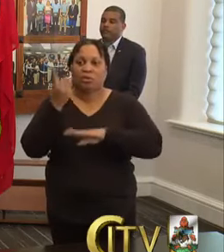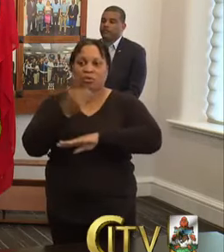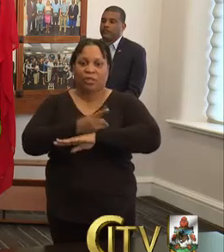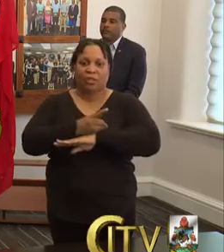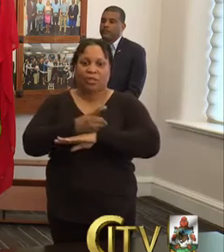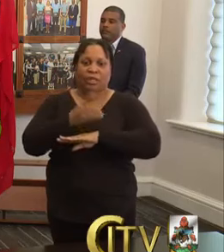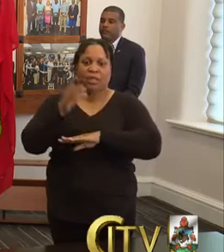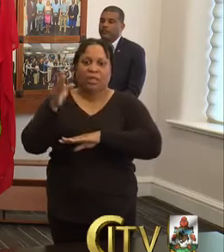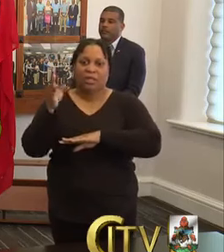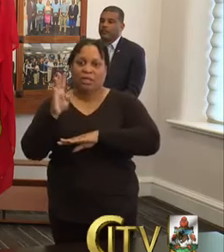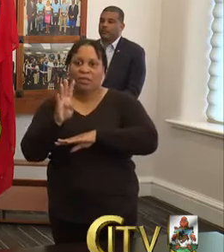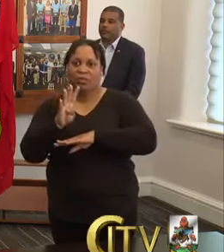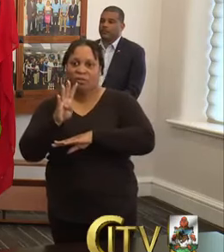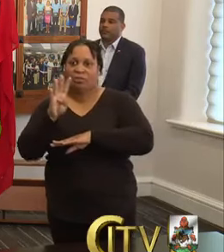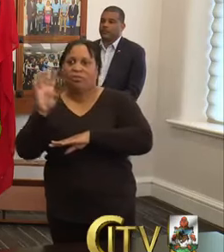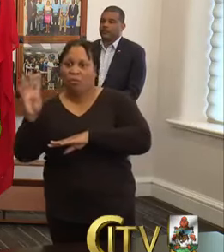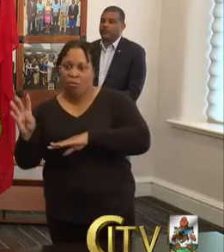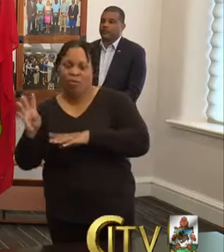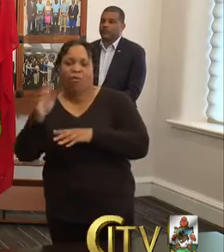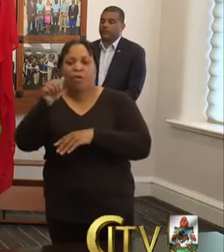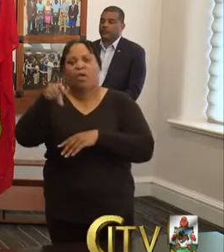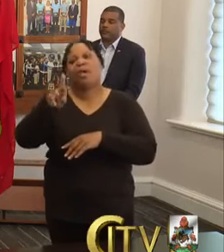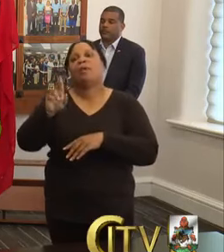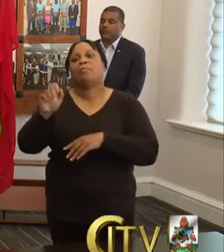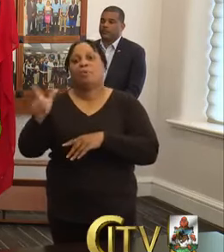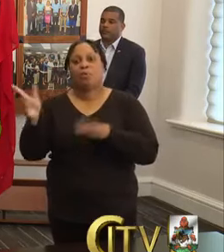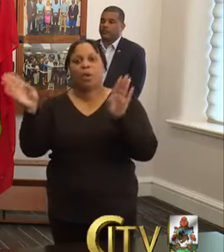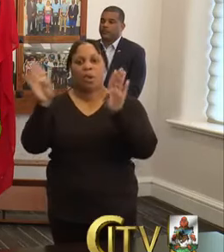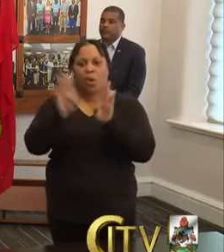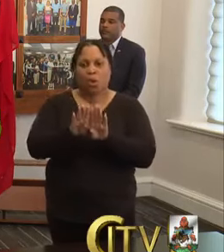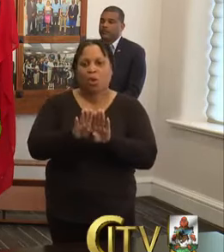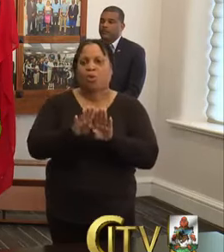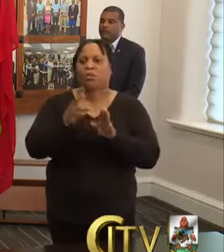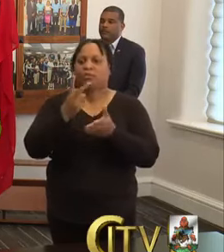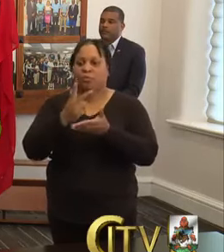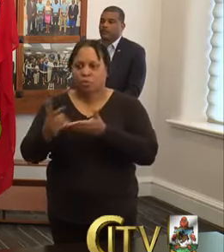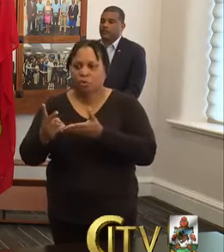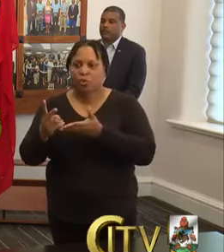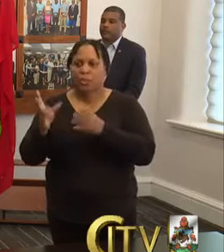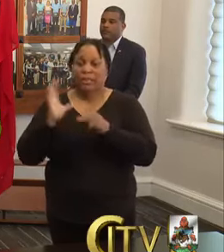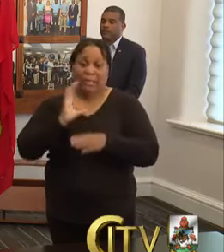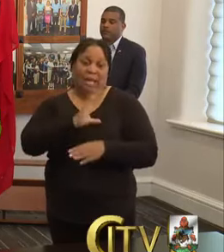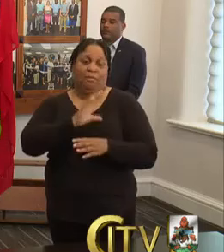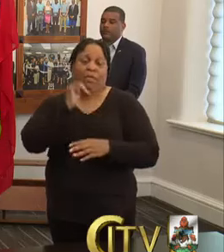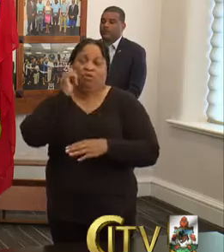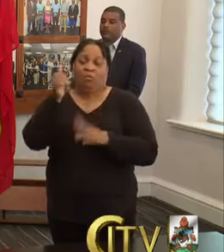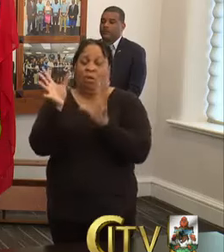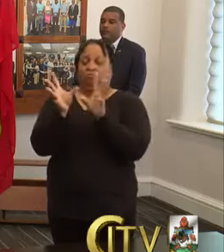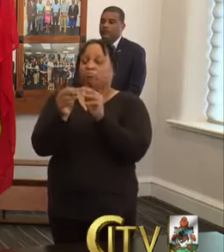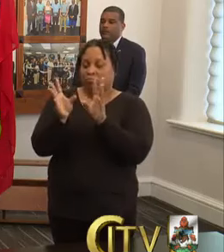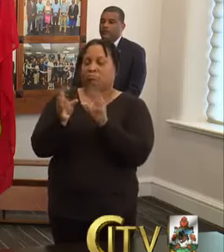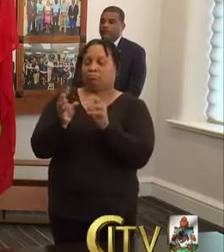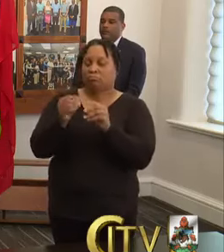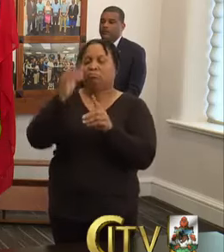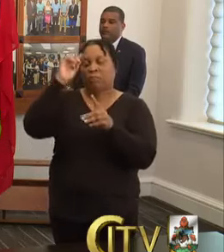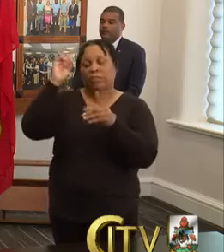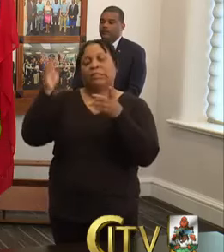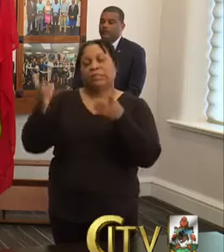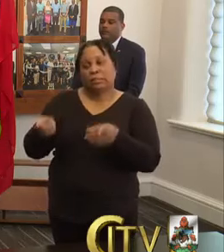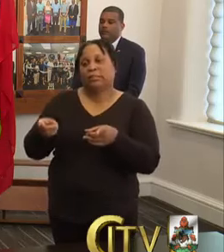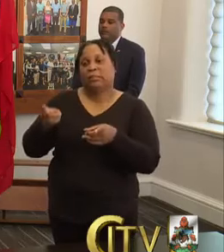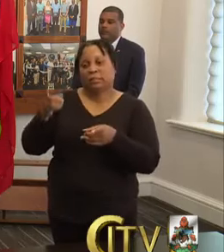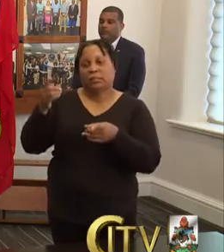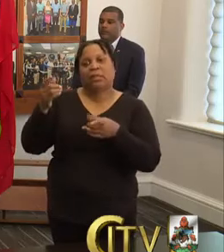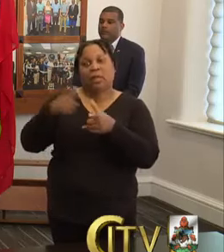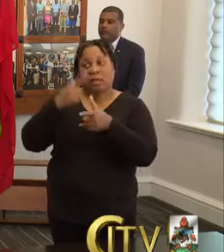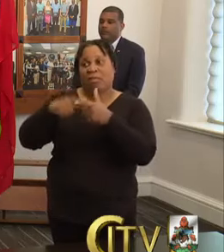4th, 4th. That's when we close it down for a period of two weeks. The cabinet is being tomorrow and we will consider, um, decisions at that point in time. We'll be able